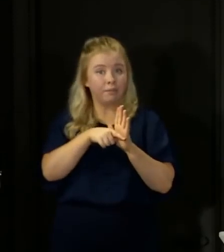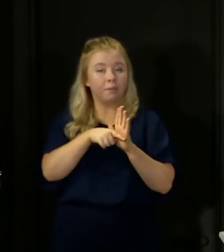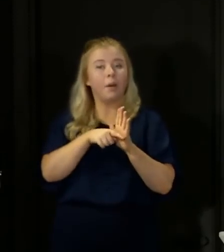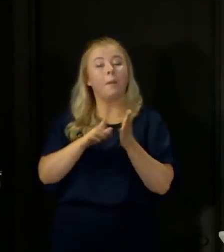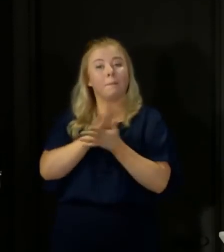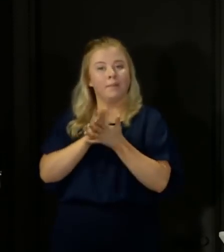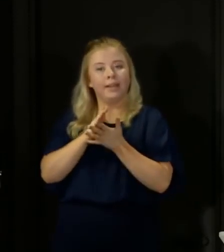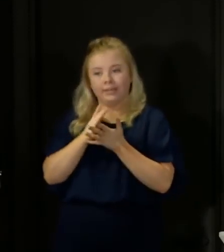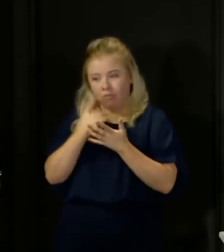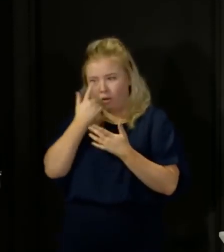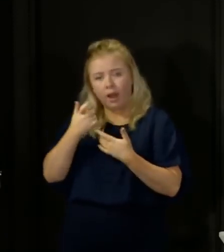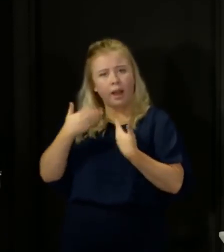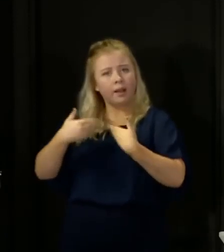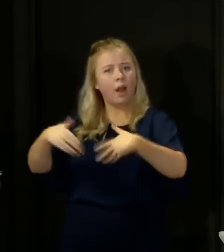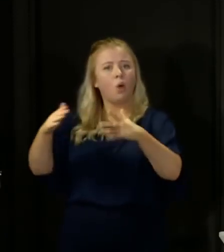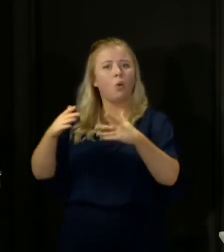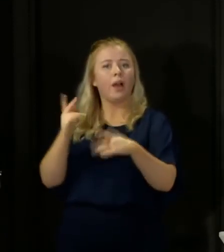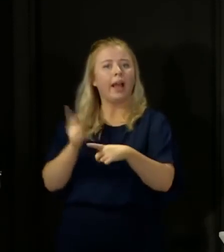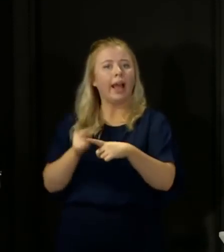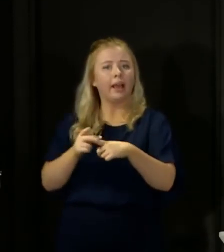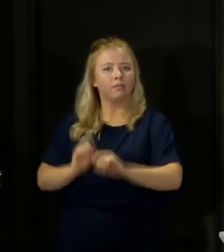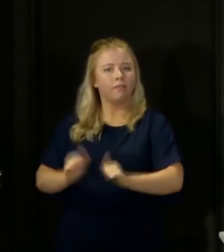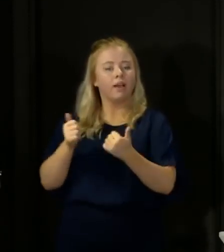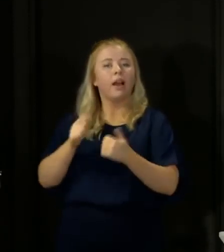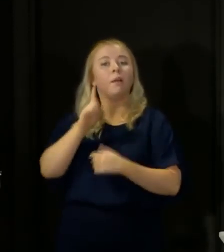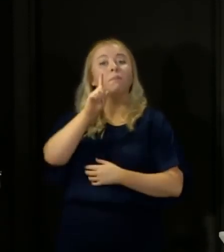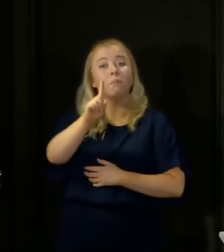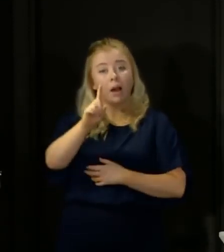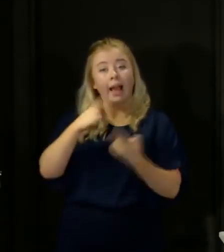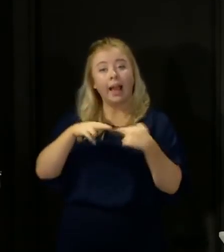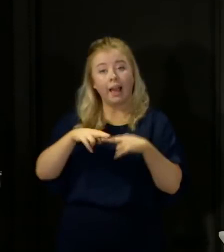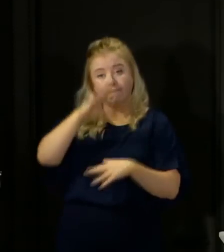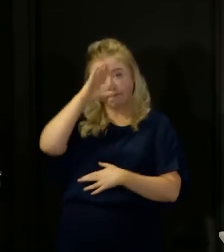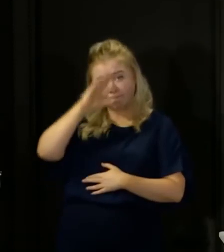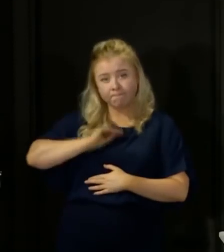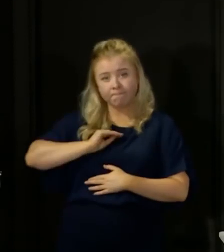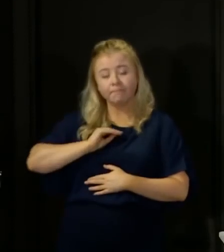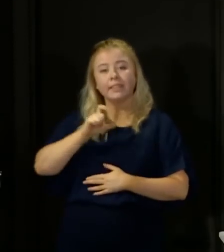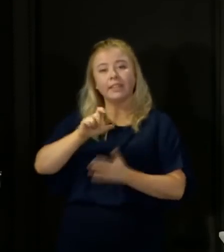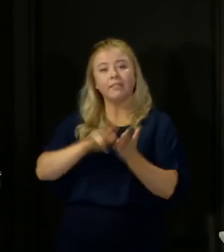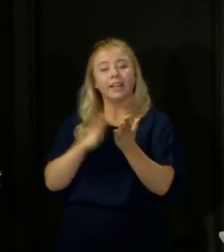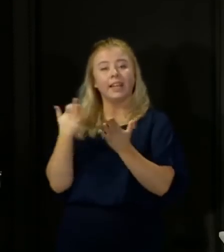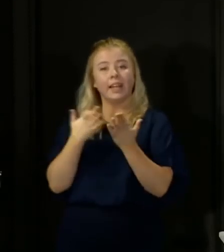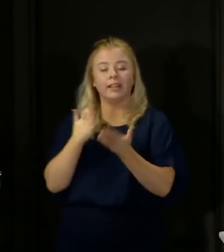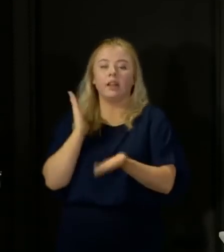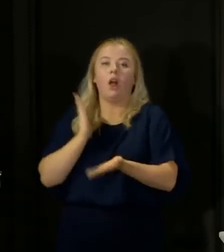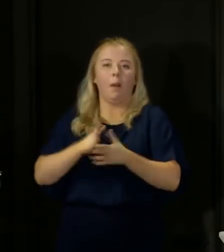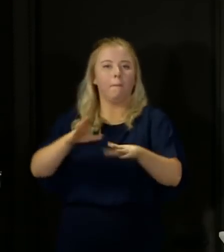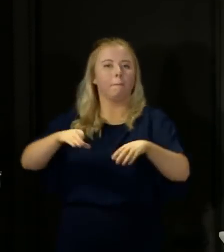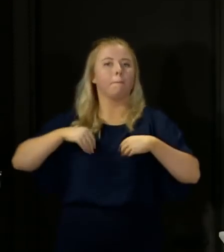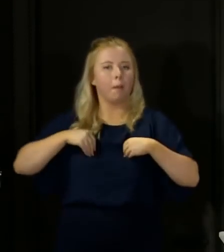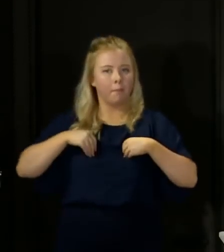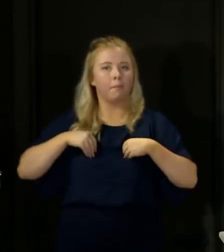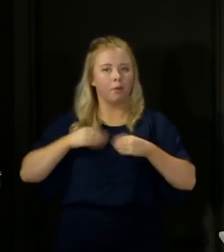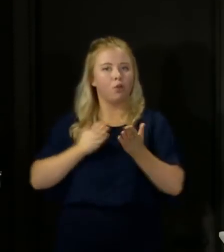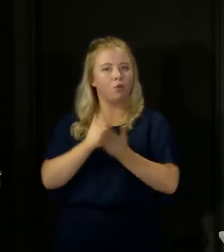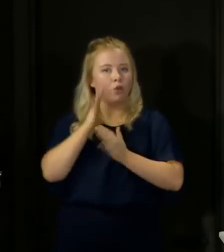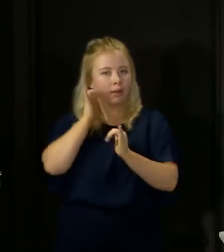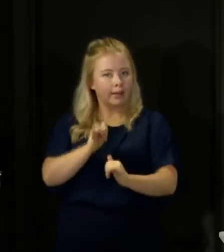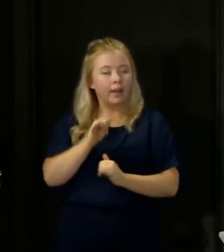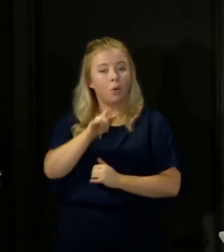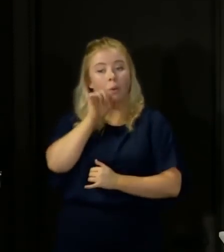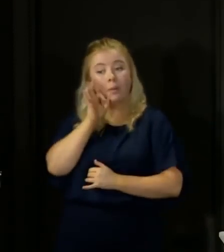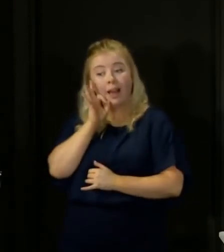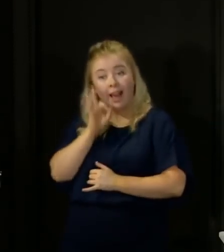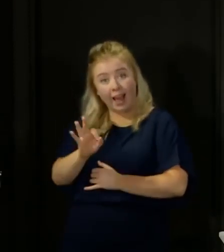isolation at that point. However, if you're contacted to be told that you have tested positive, you will be asked at that